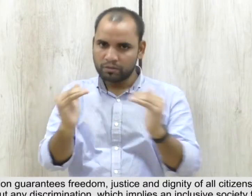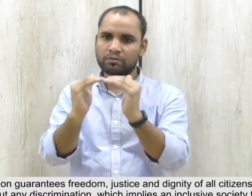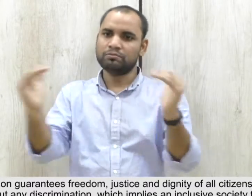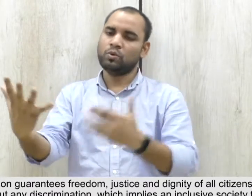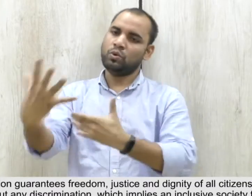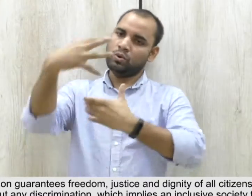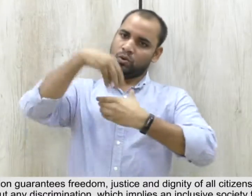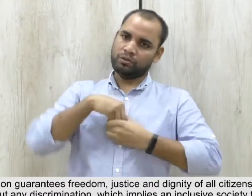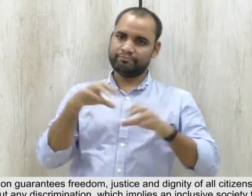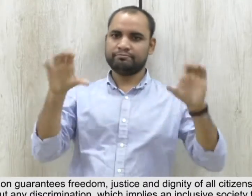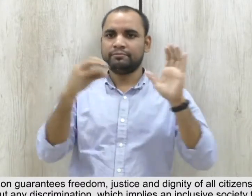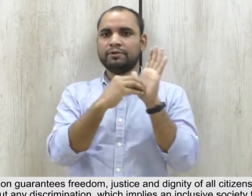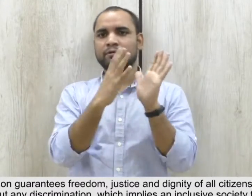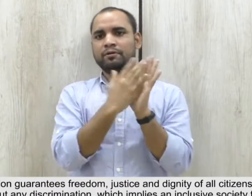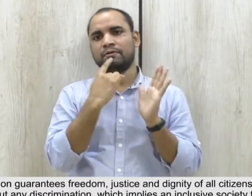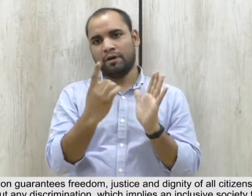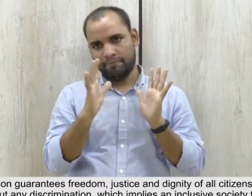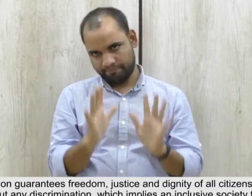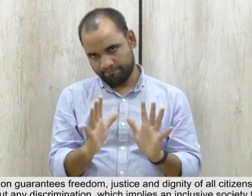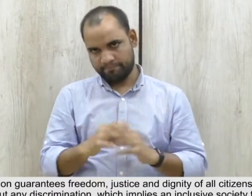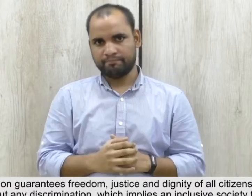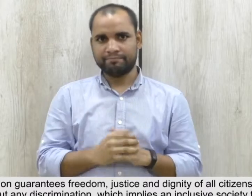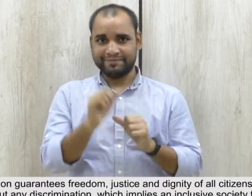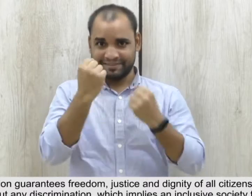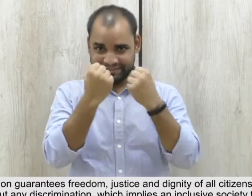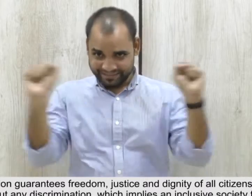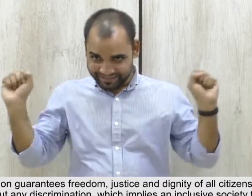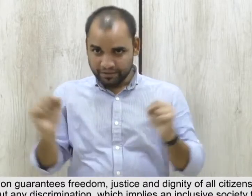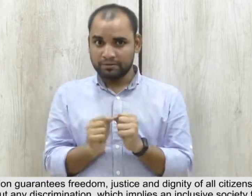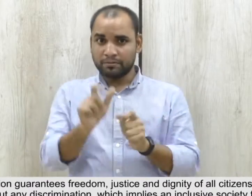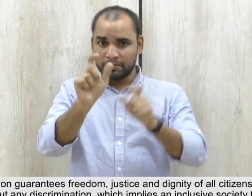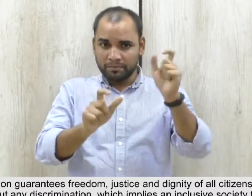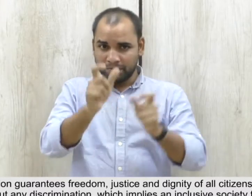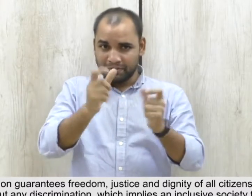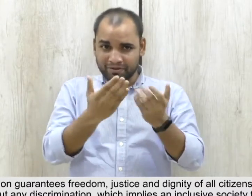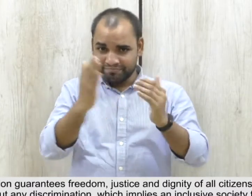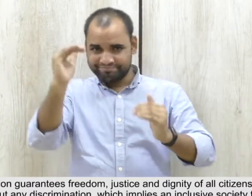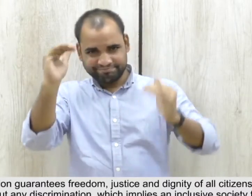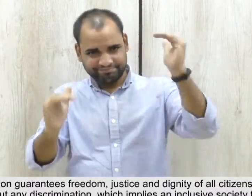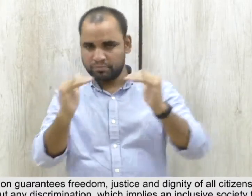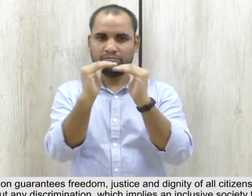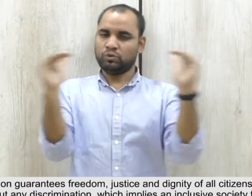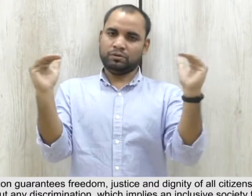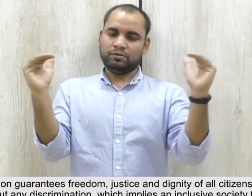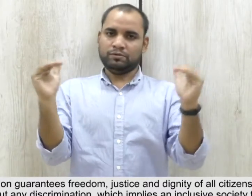including persons with disabilities without any discrimination which implies an inclusive society for all. 2.5.